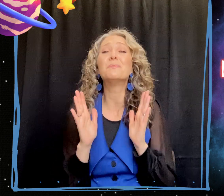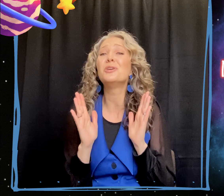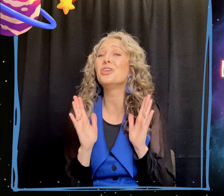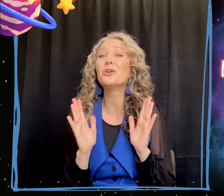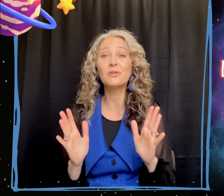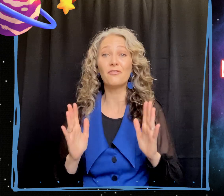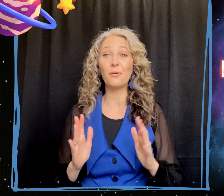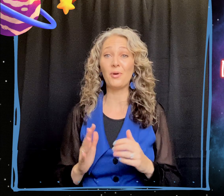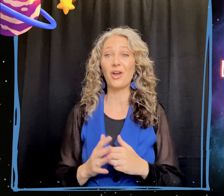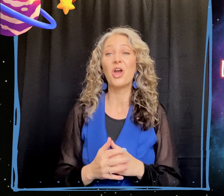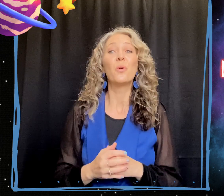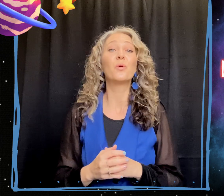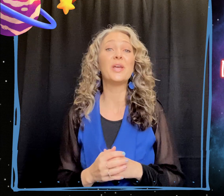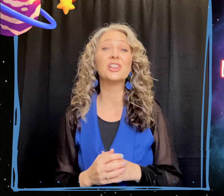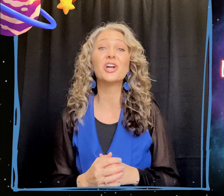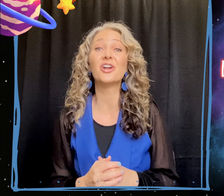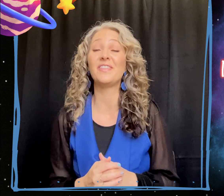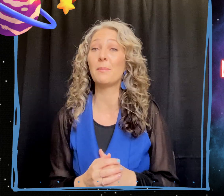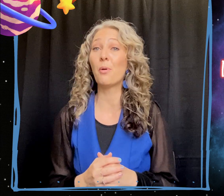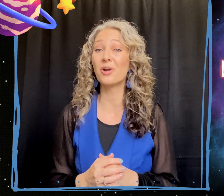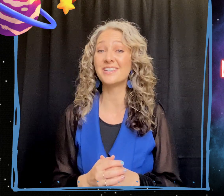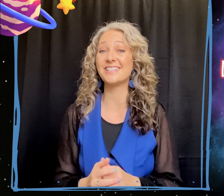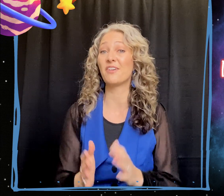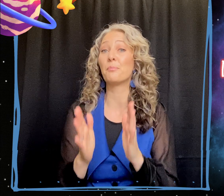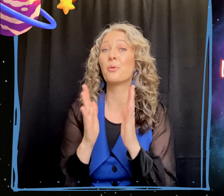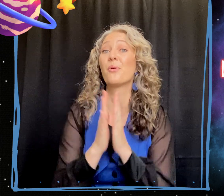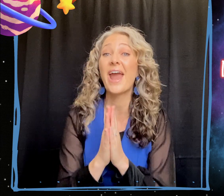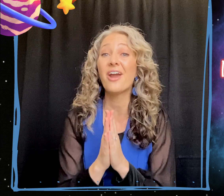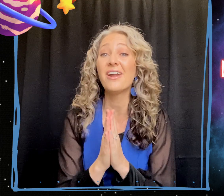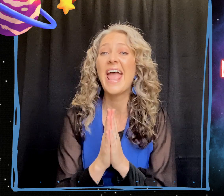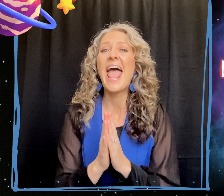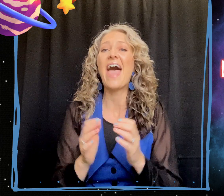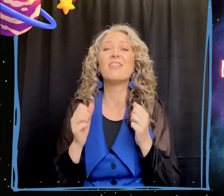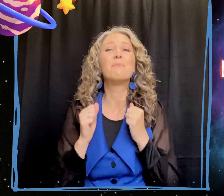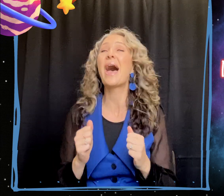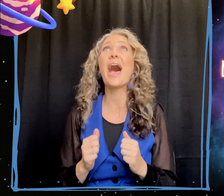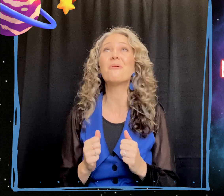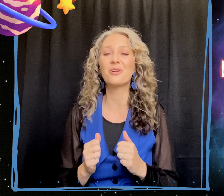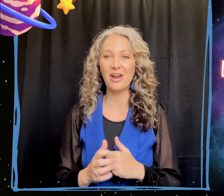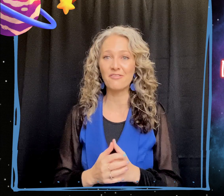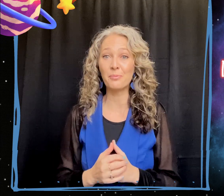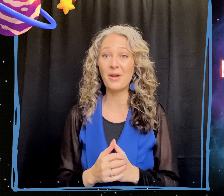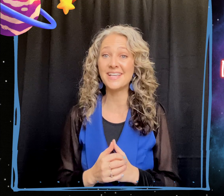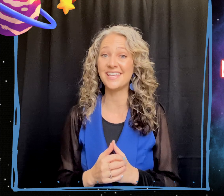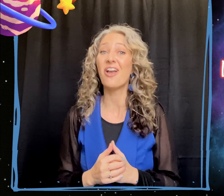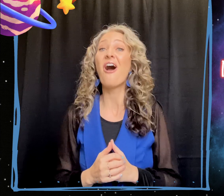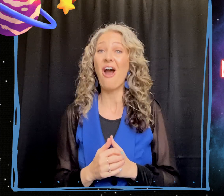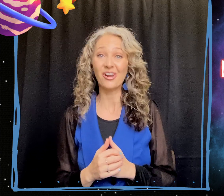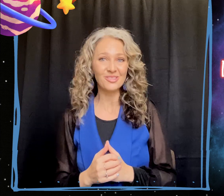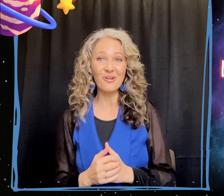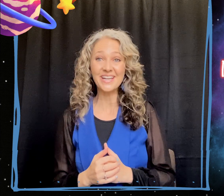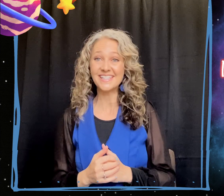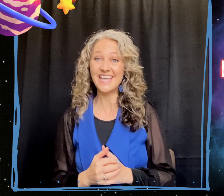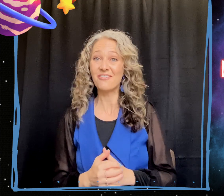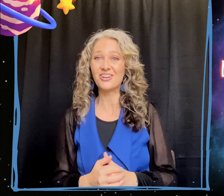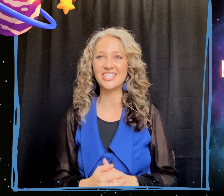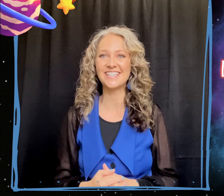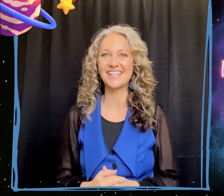a beautiful book where we learn the importance of prayer and the power of praising our Lord and Savior Jesus.